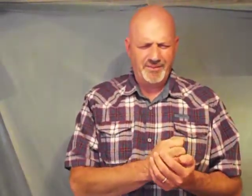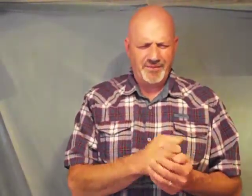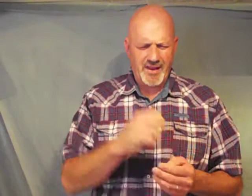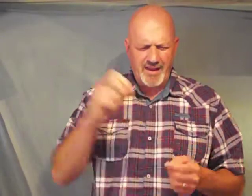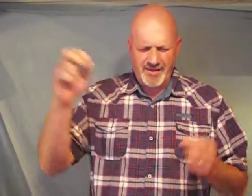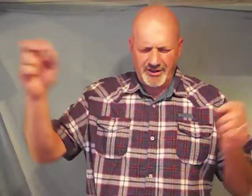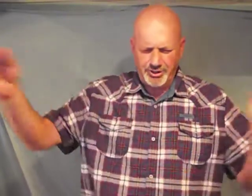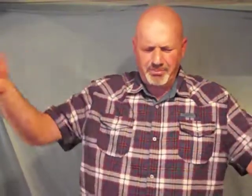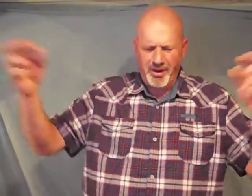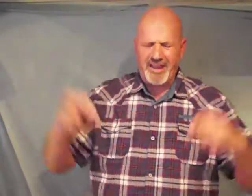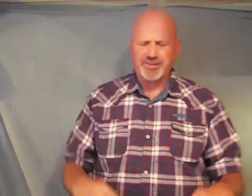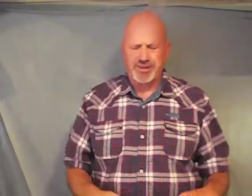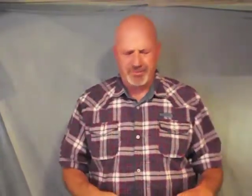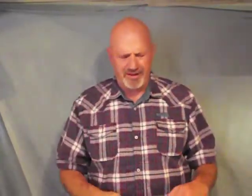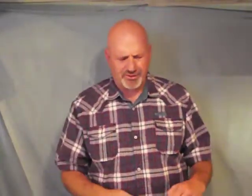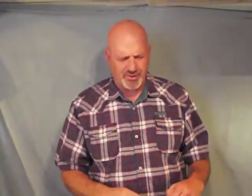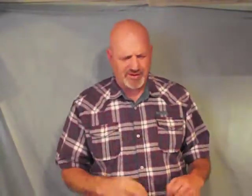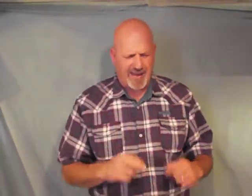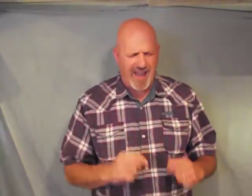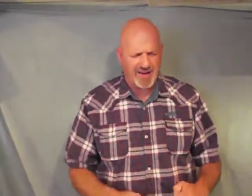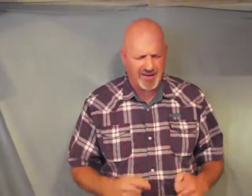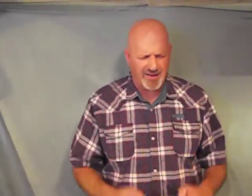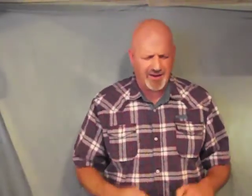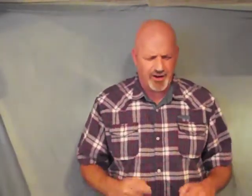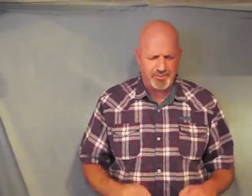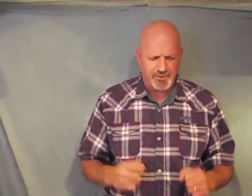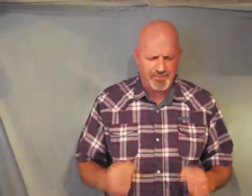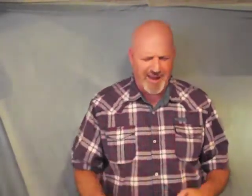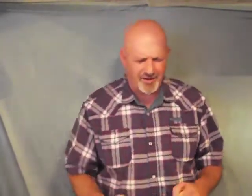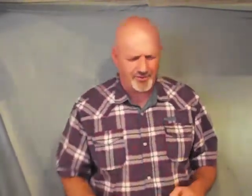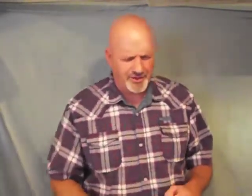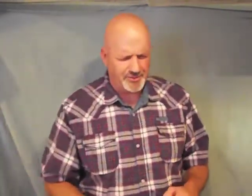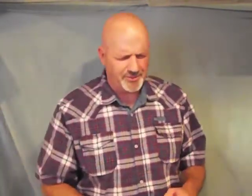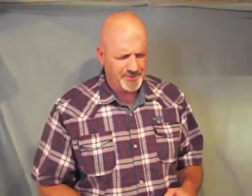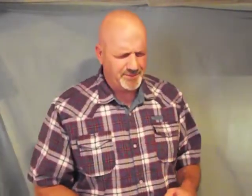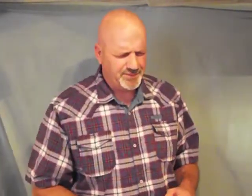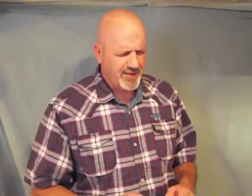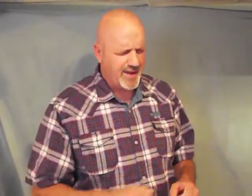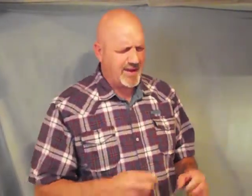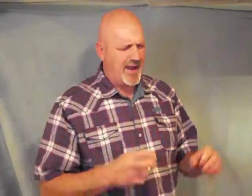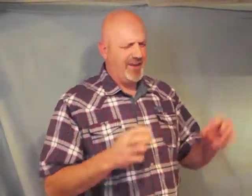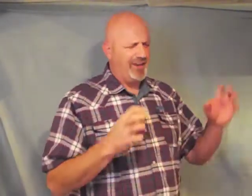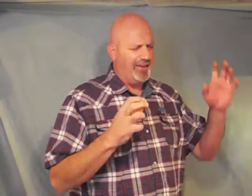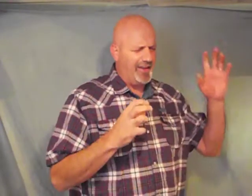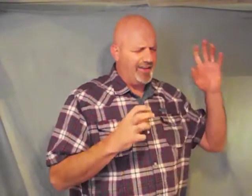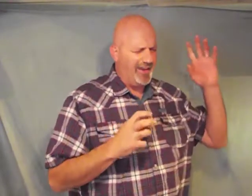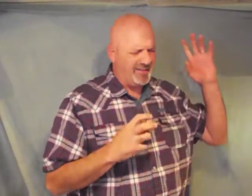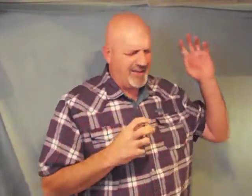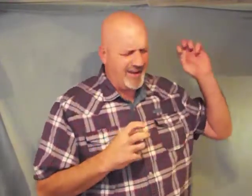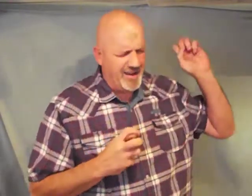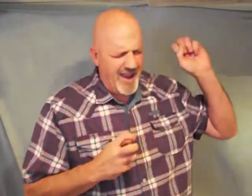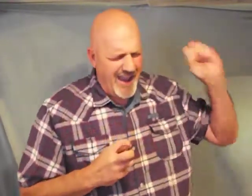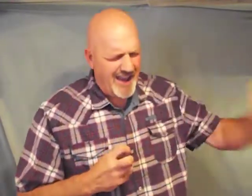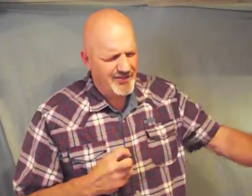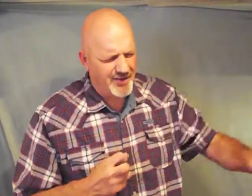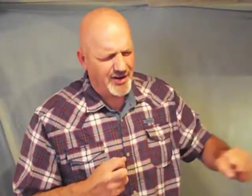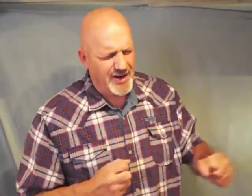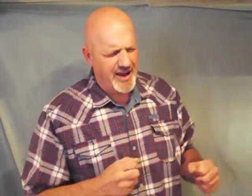that you bless the ministries out here in the open battlefield God that they have every need